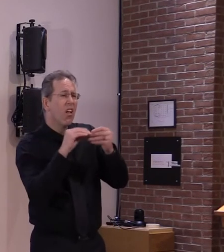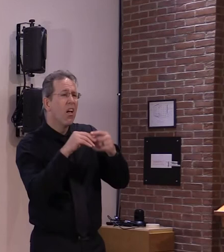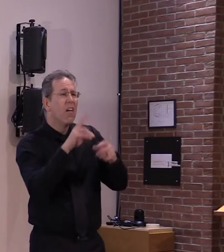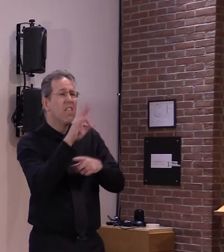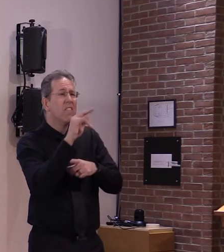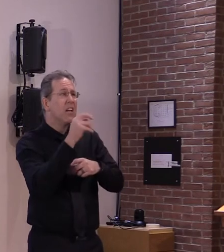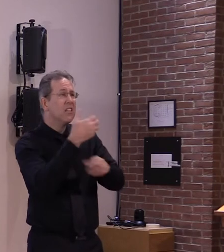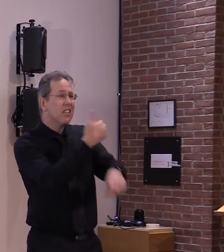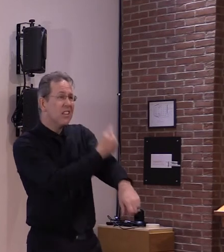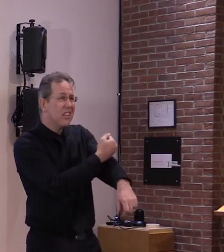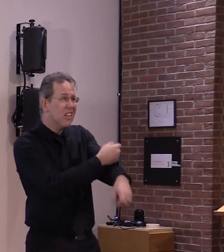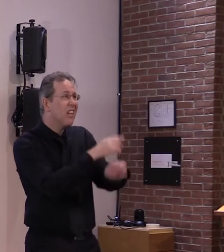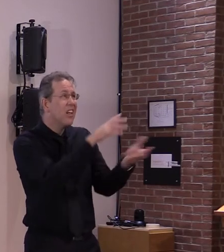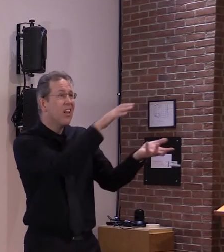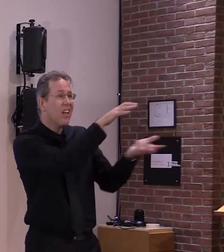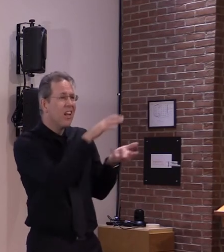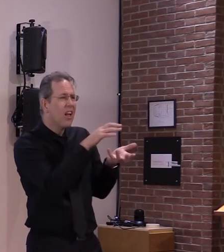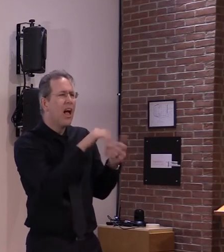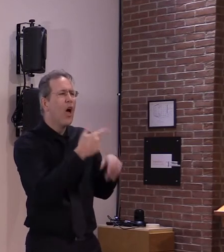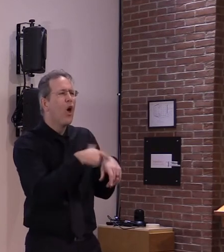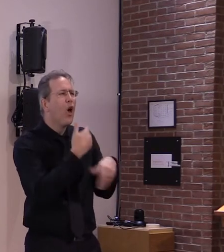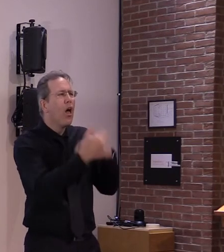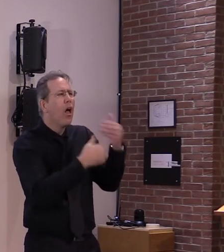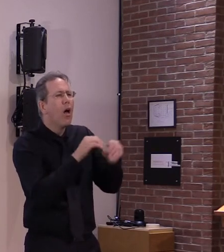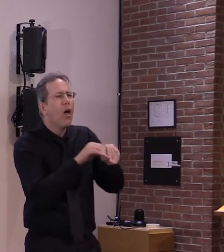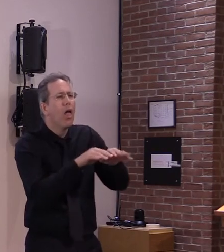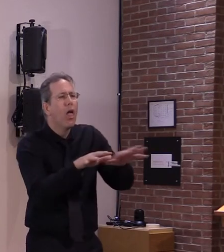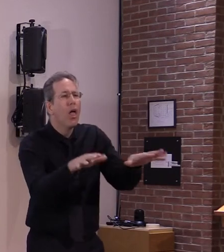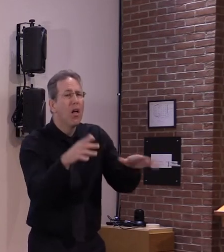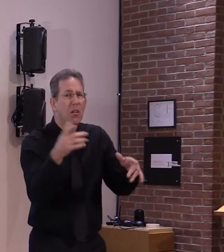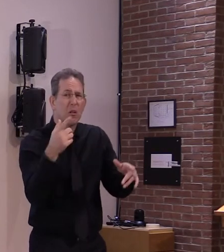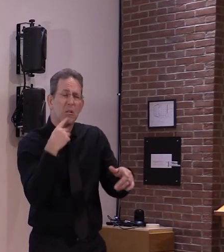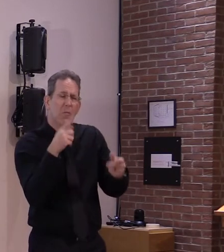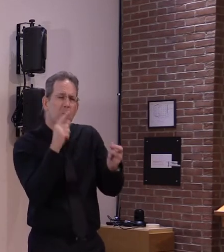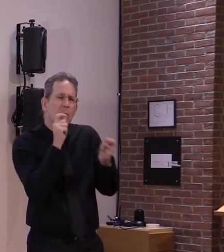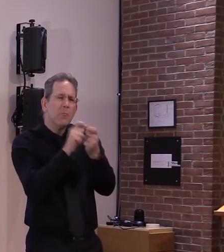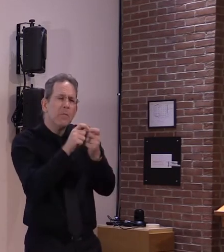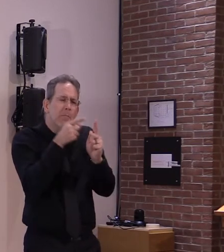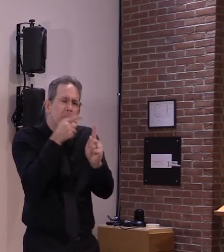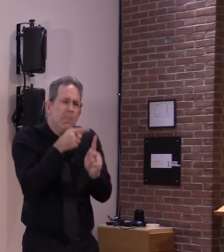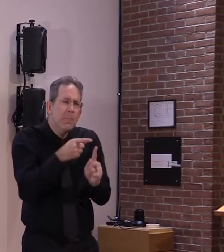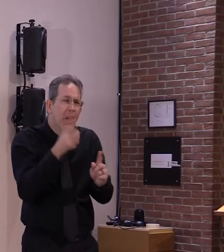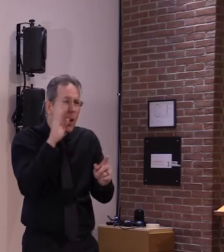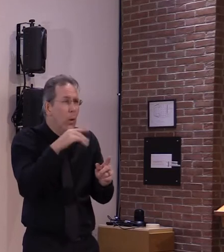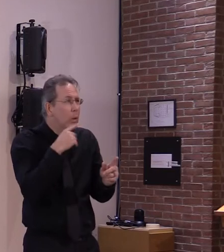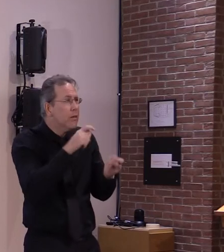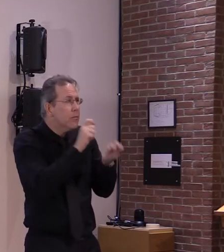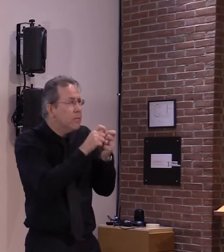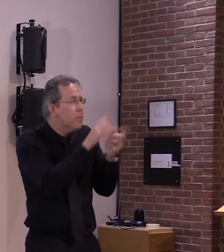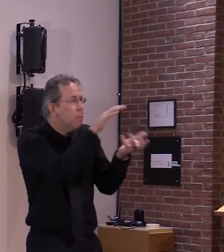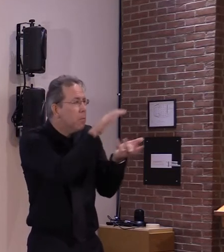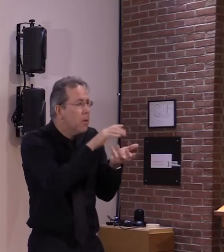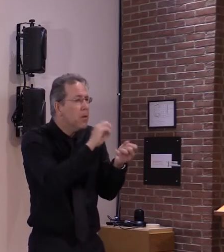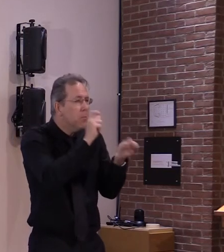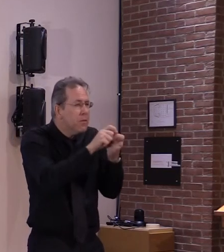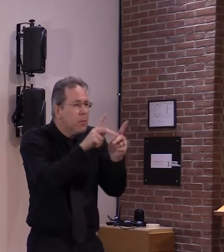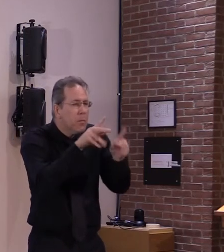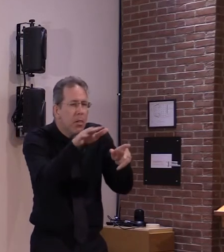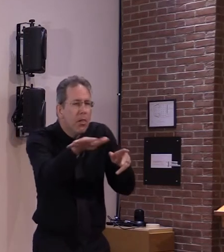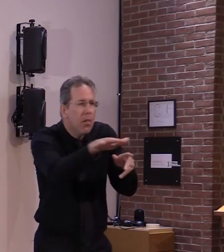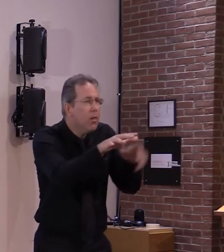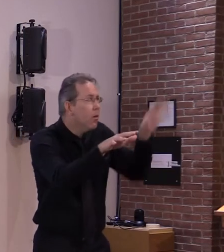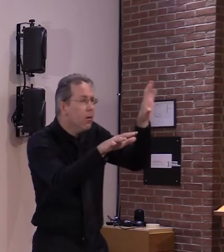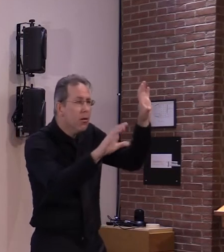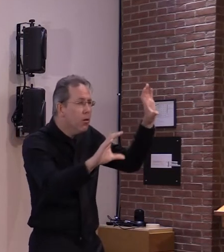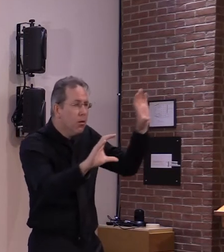can be stewart and uh it's not that he doesn't want to be it's just we don't know what the supply is going to be i know that they're uh they're